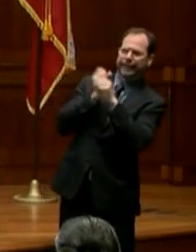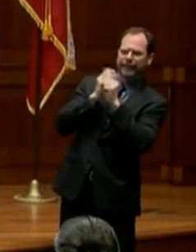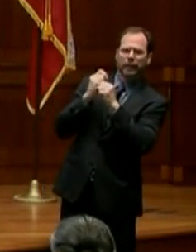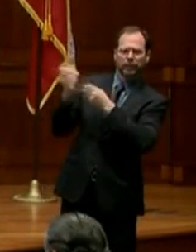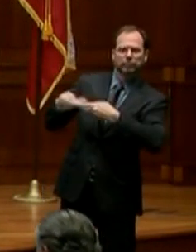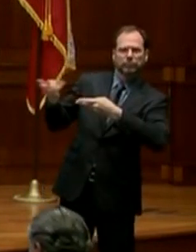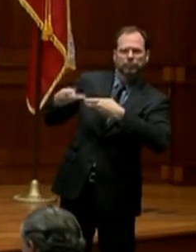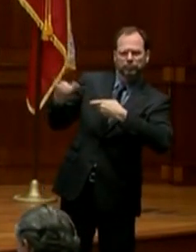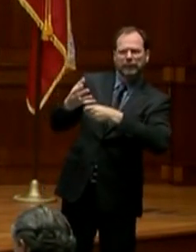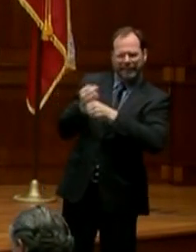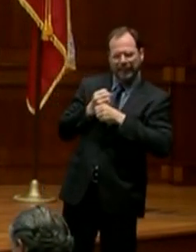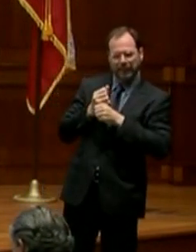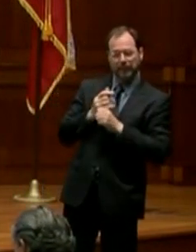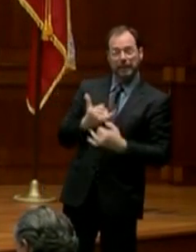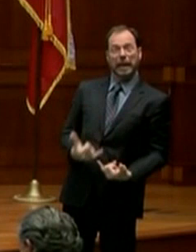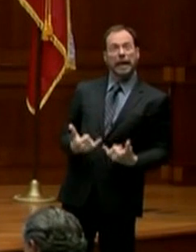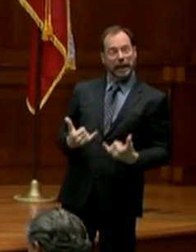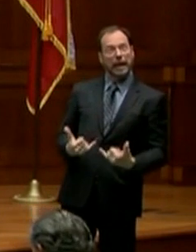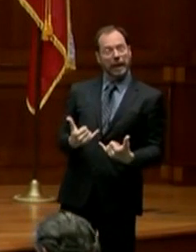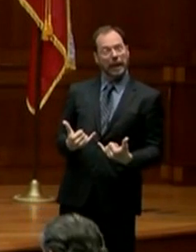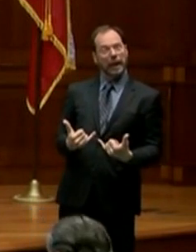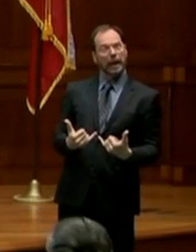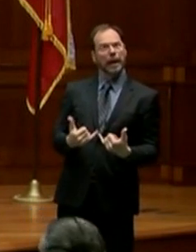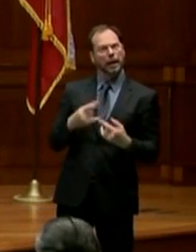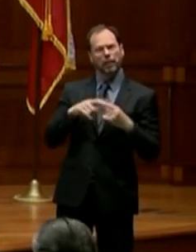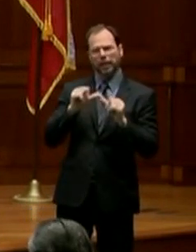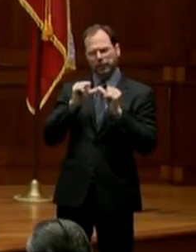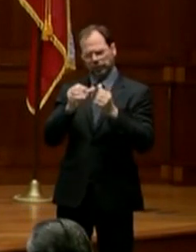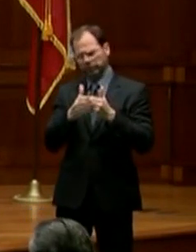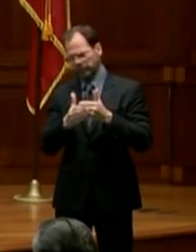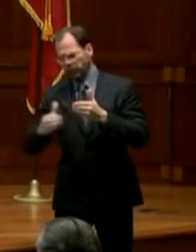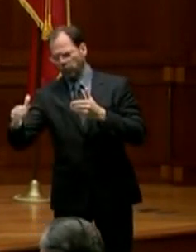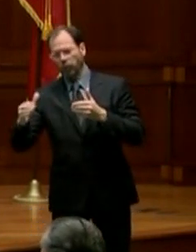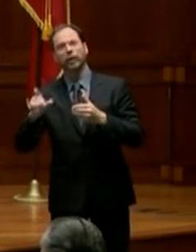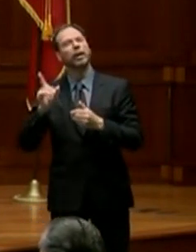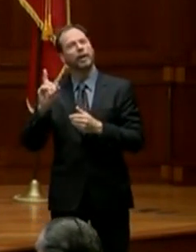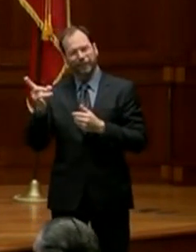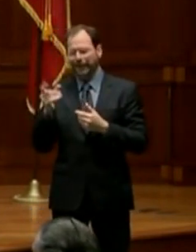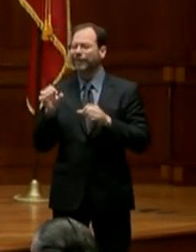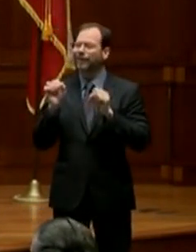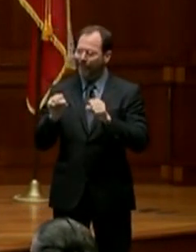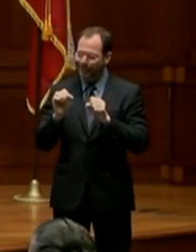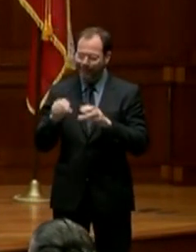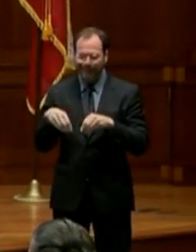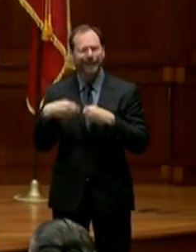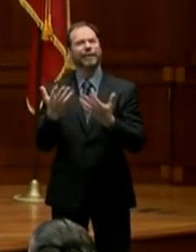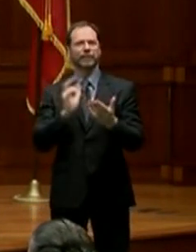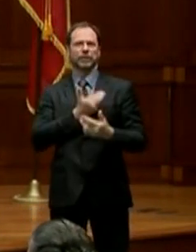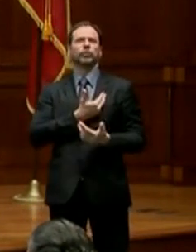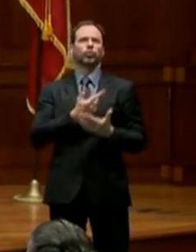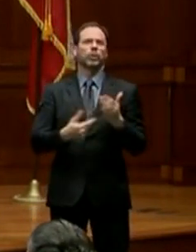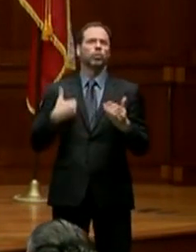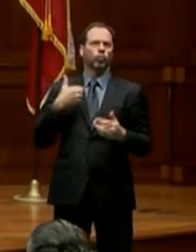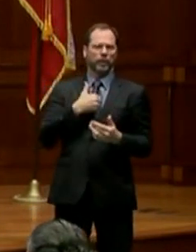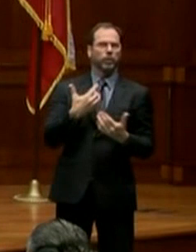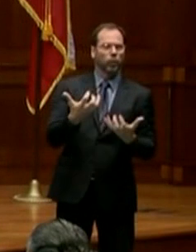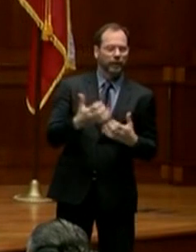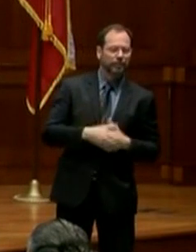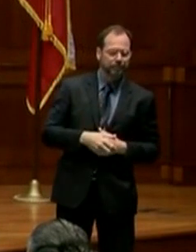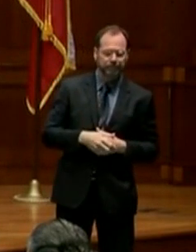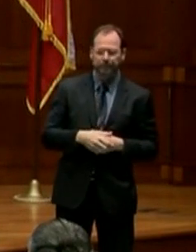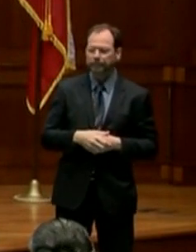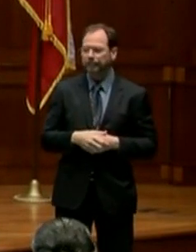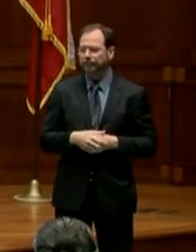upon both immediately but in an ongoing way. And they are capable of providing exactly that. As I understand